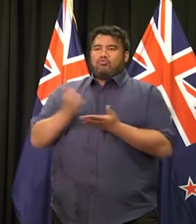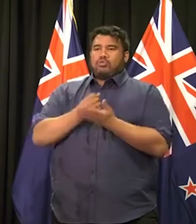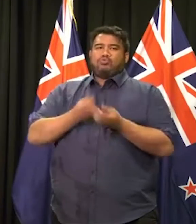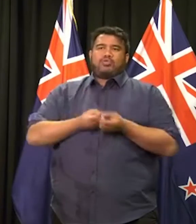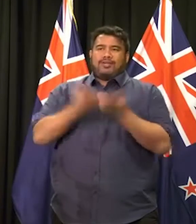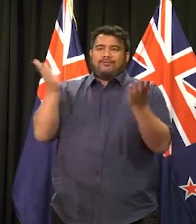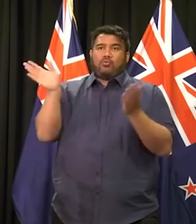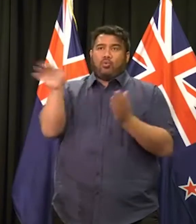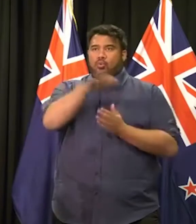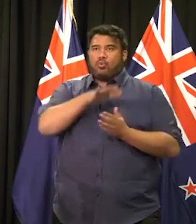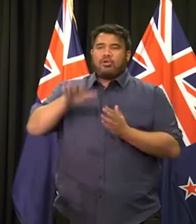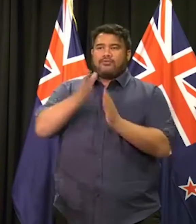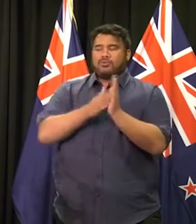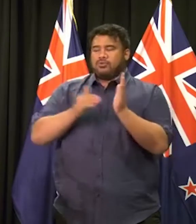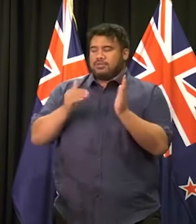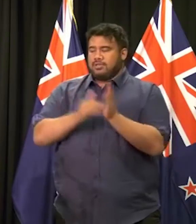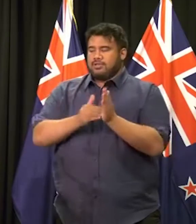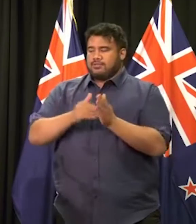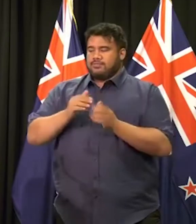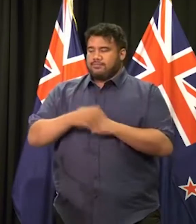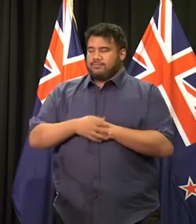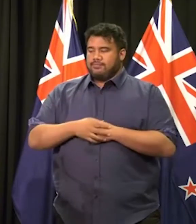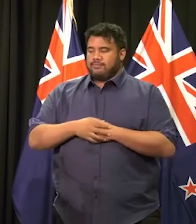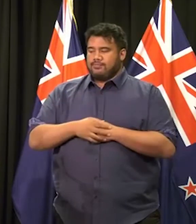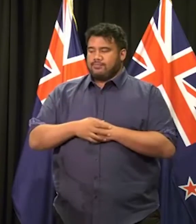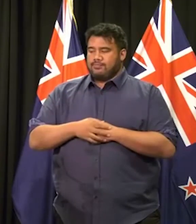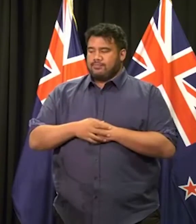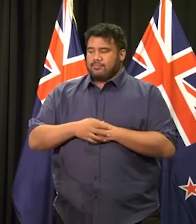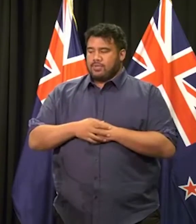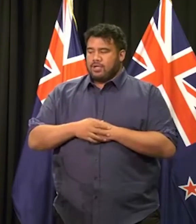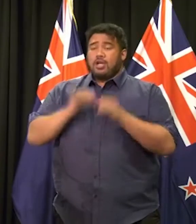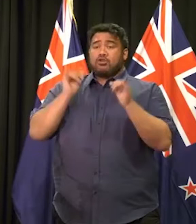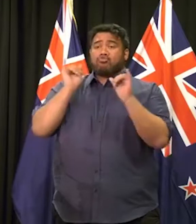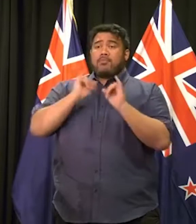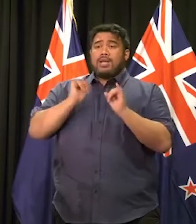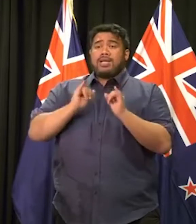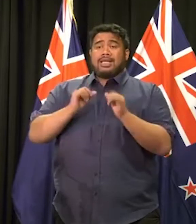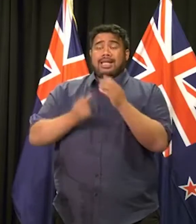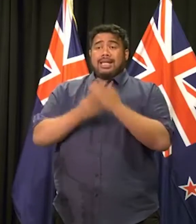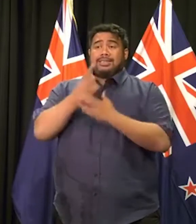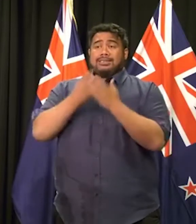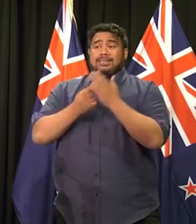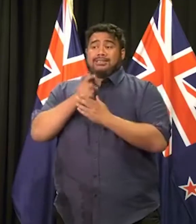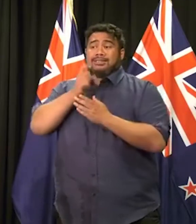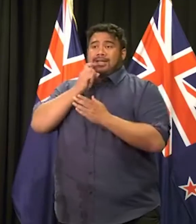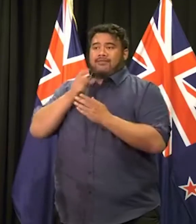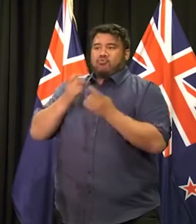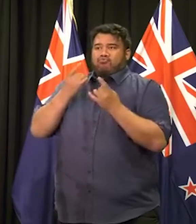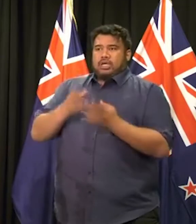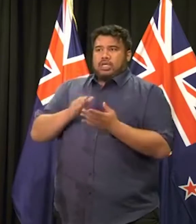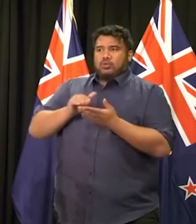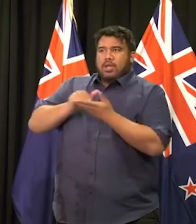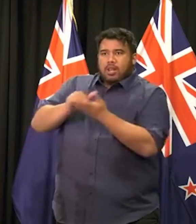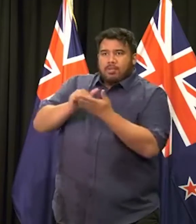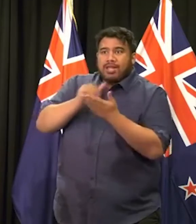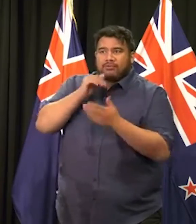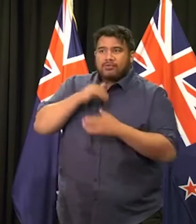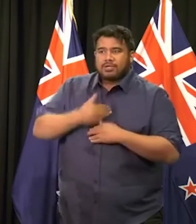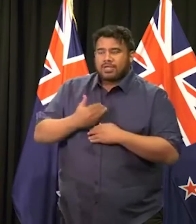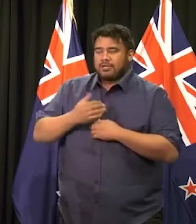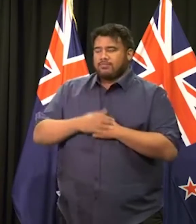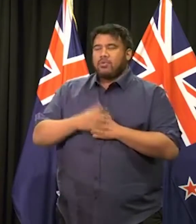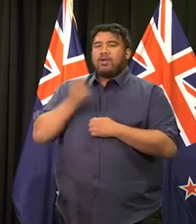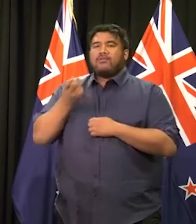calls as they come in and a team of 200 staff is being mobilised, with specialist staff from other regions on